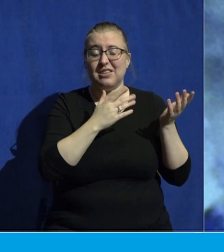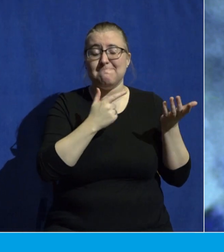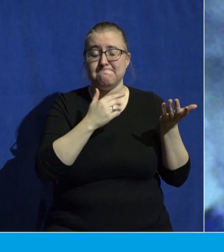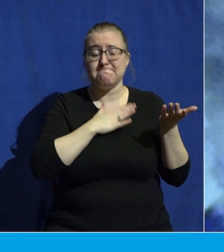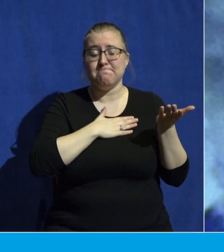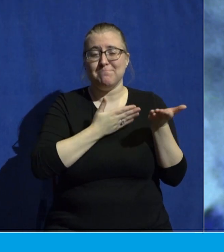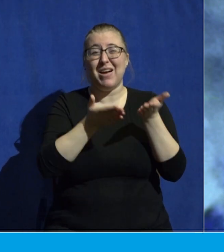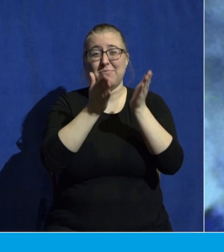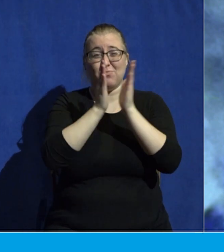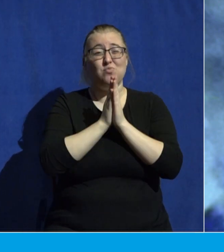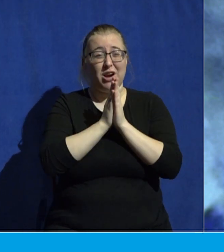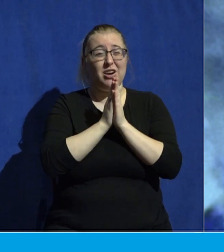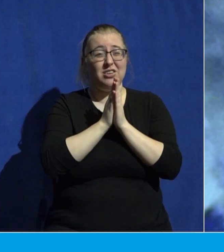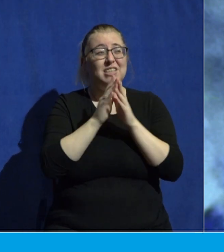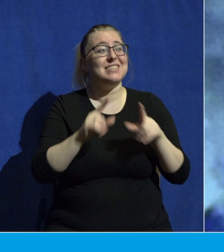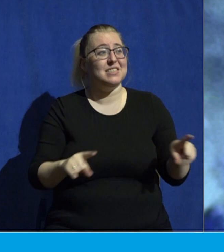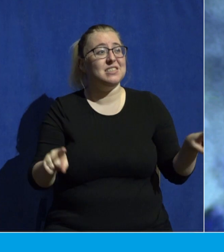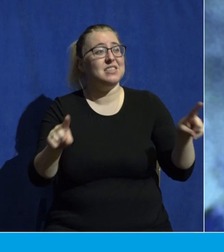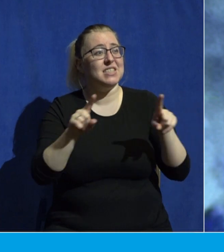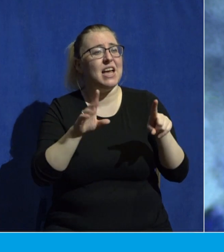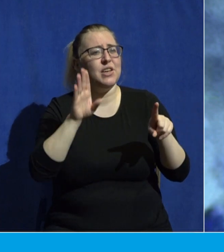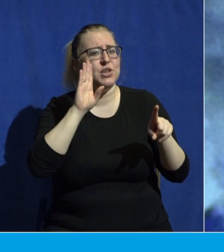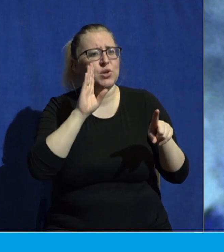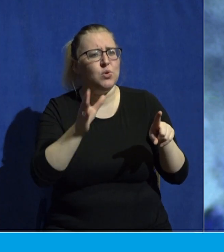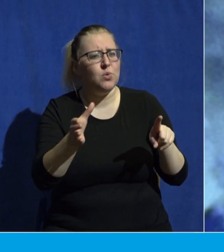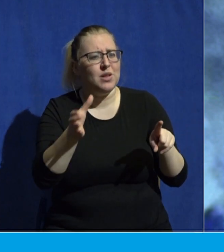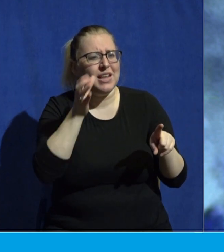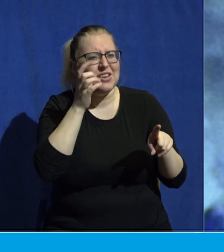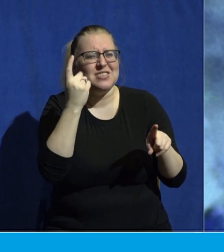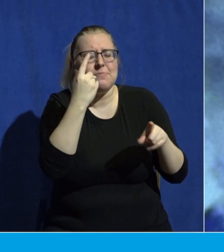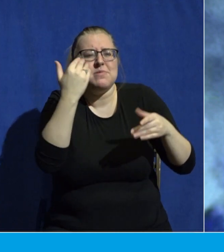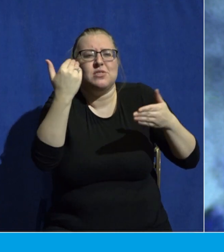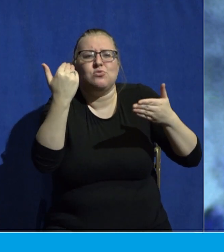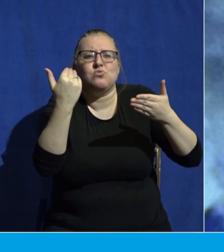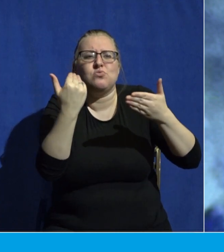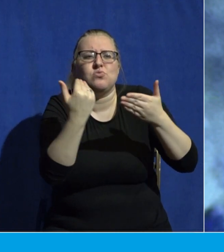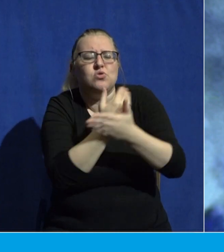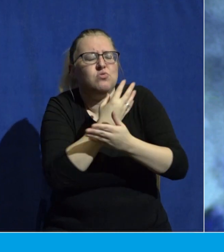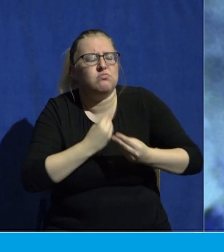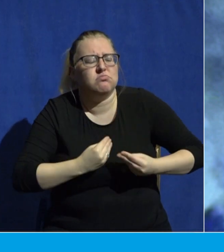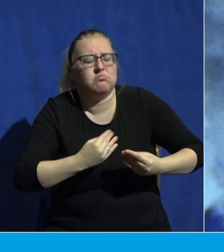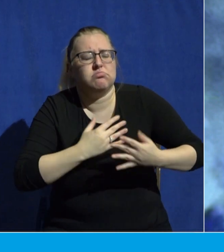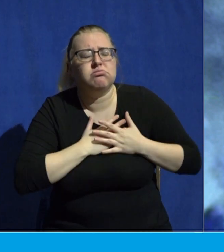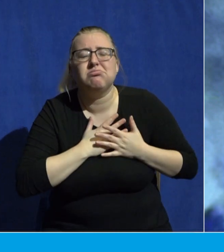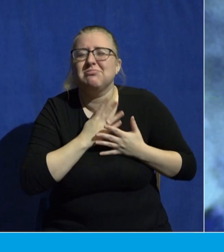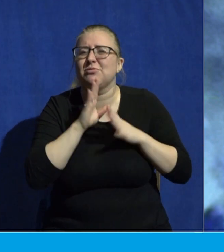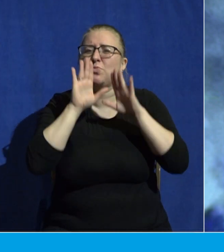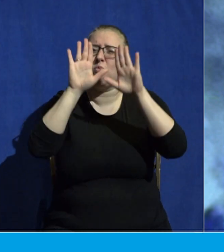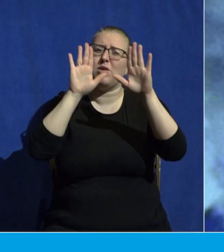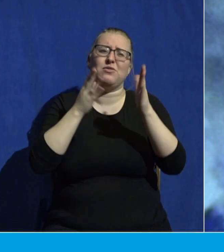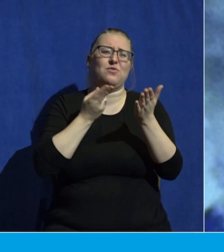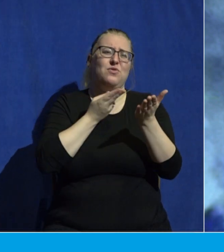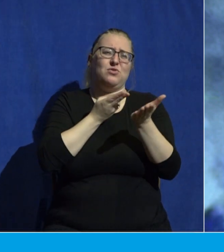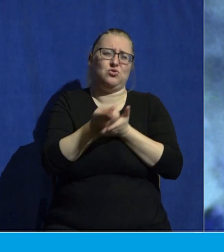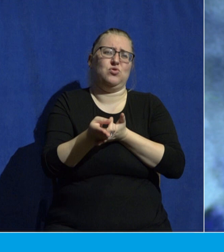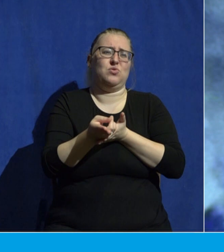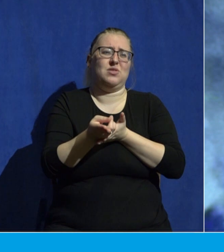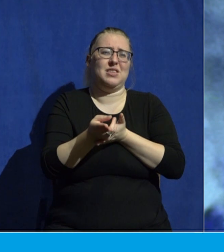is that you would hear afresh its wonderful truths. And you would regain the awe